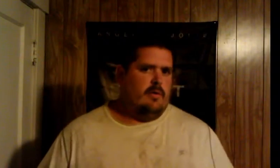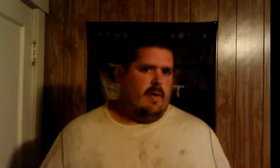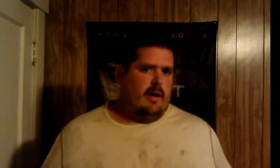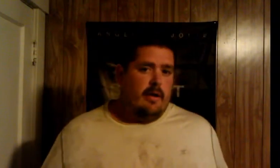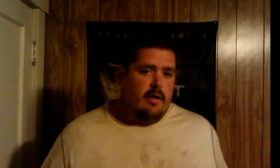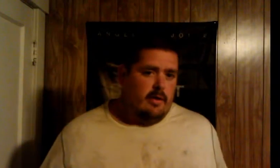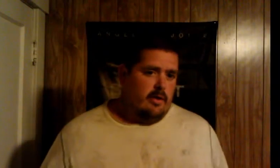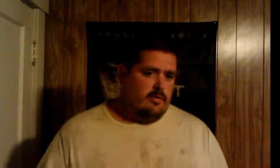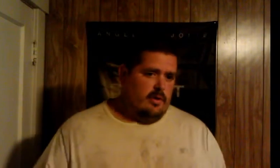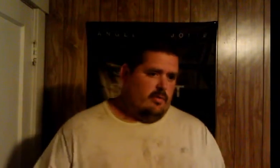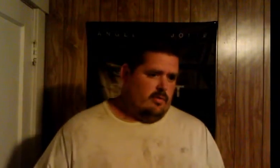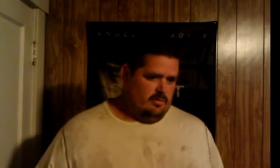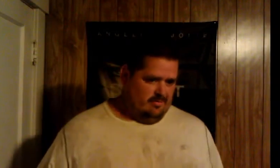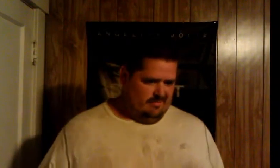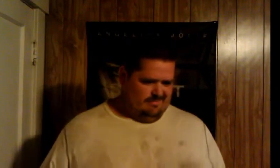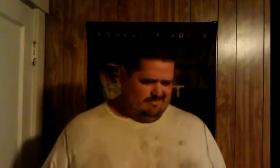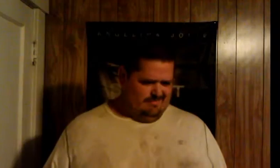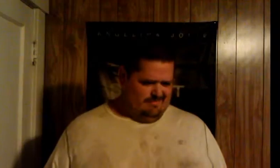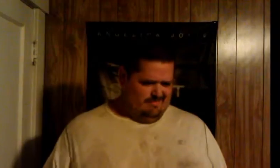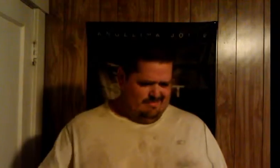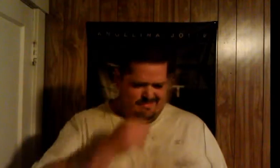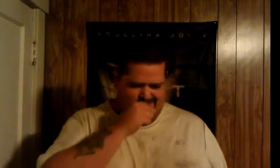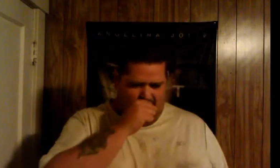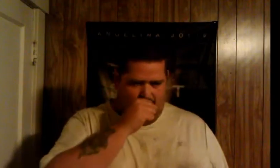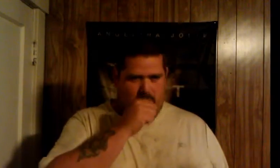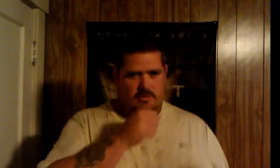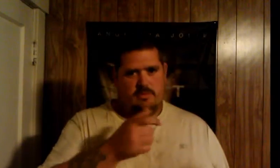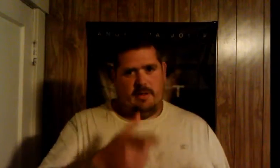you know you just don't you just can't go up and demand it you know like you like